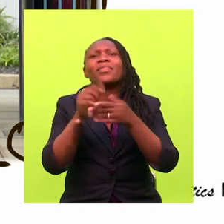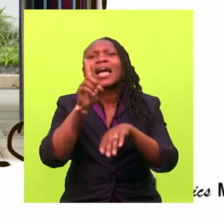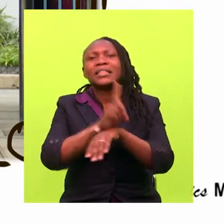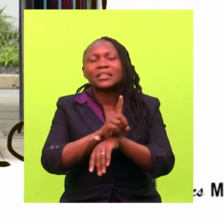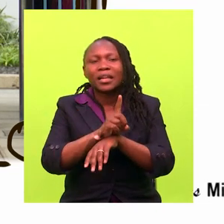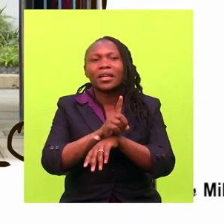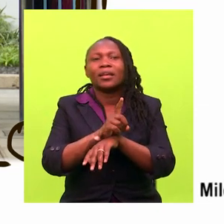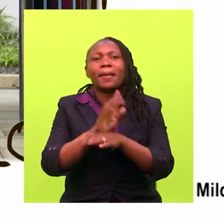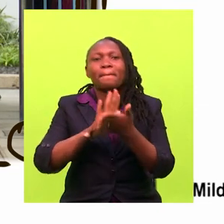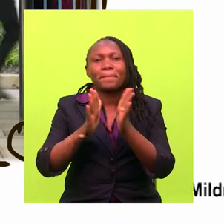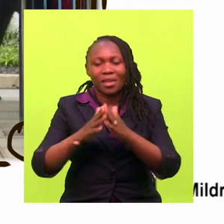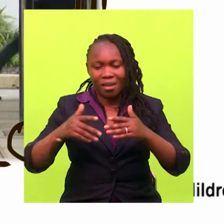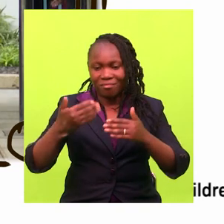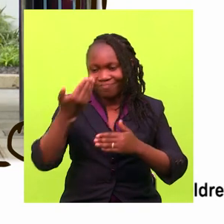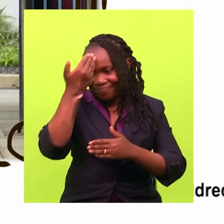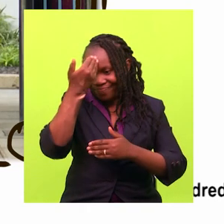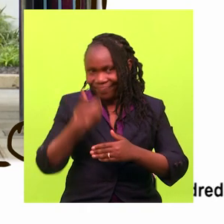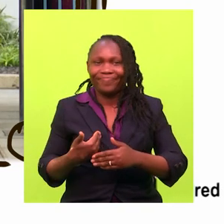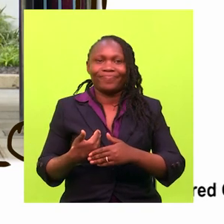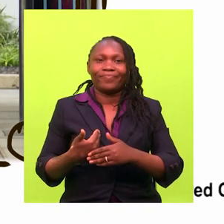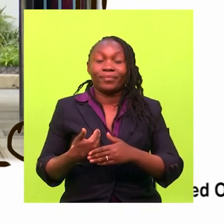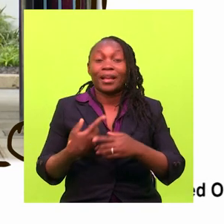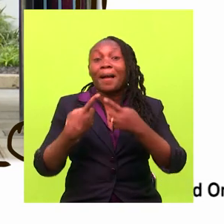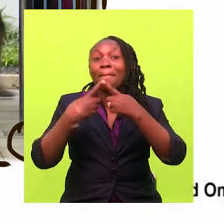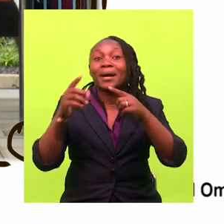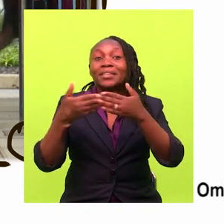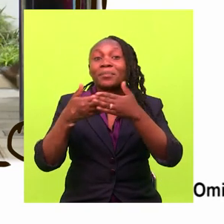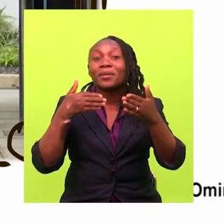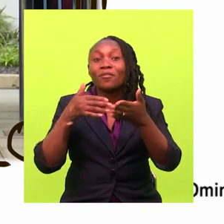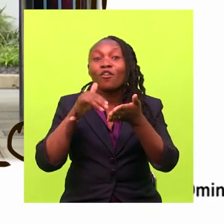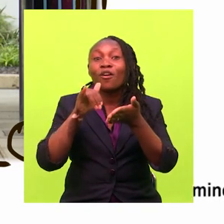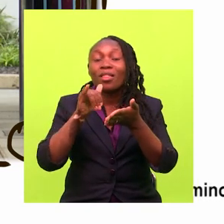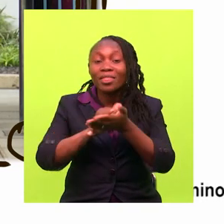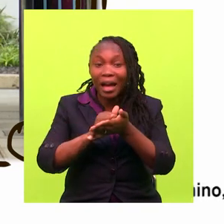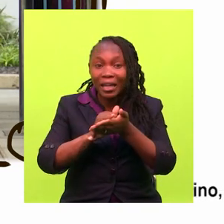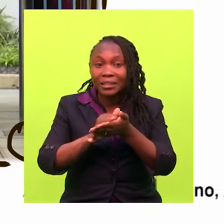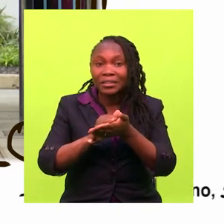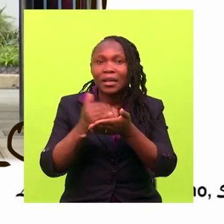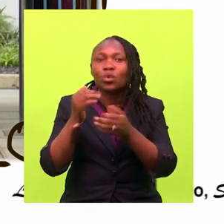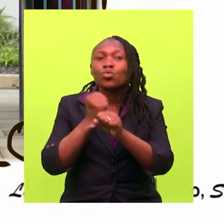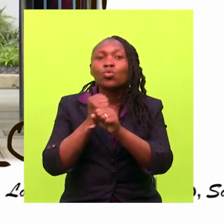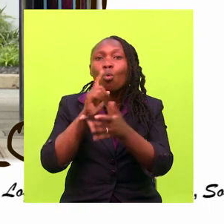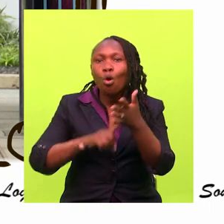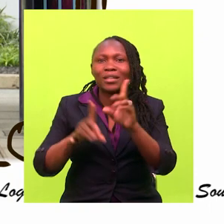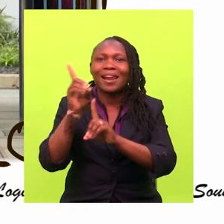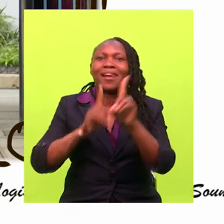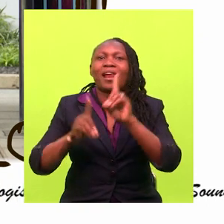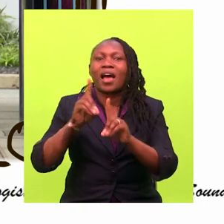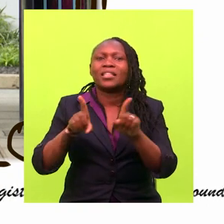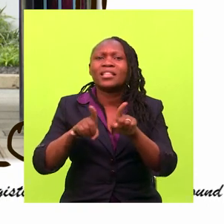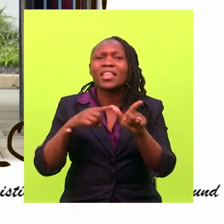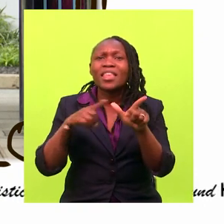from there she became paralysed. But before her paralysis she used to be a dancer.